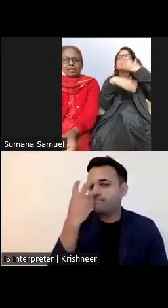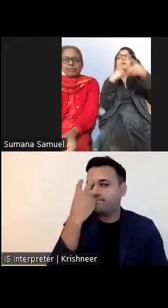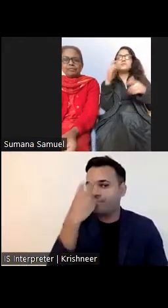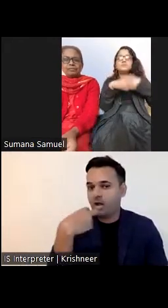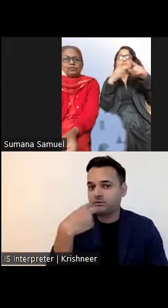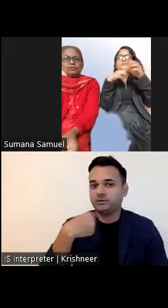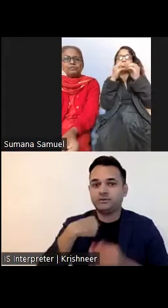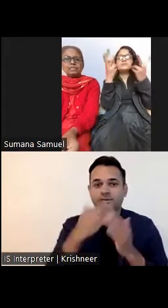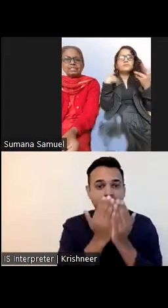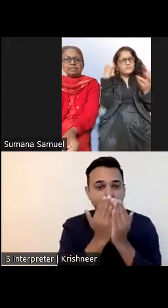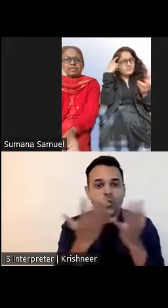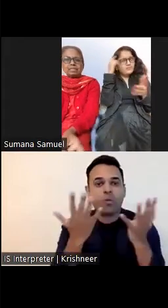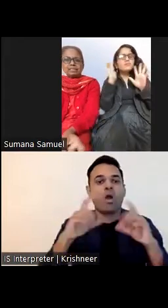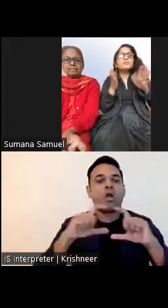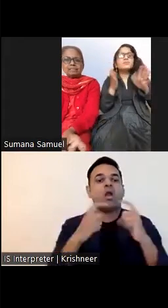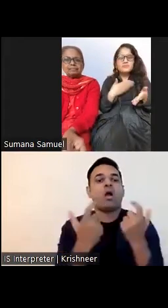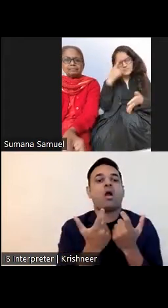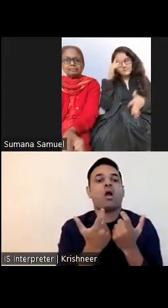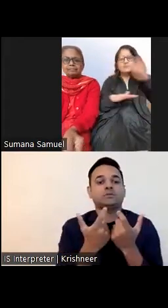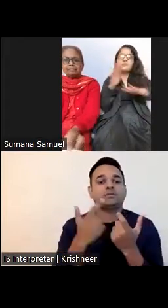employment for youth with disabilities.